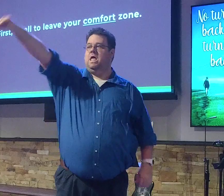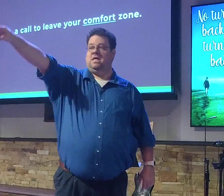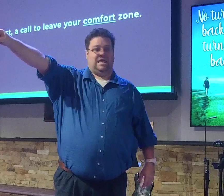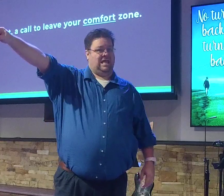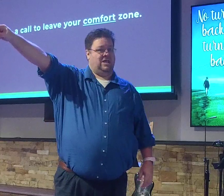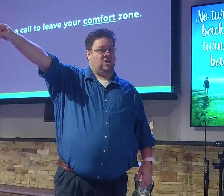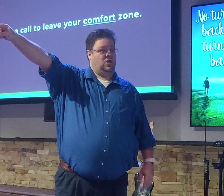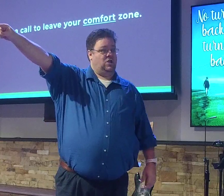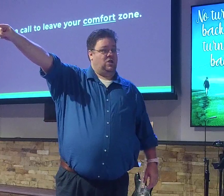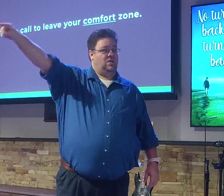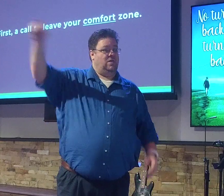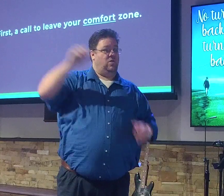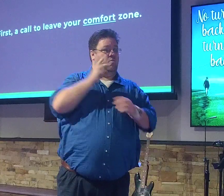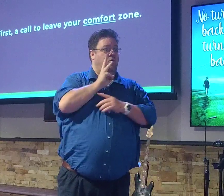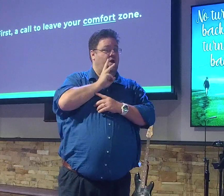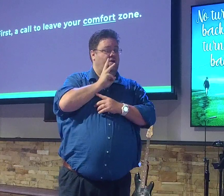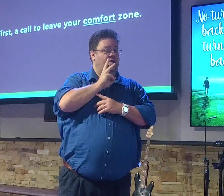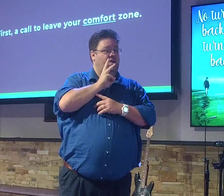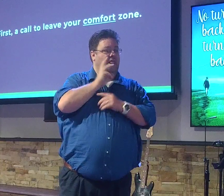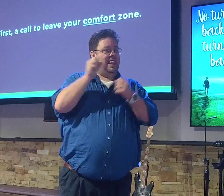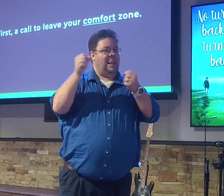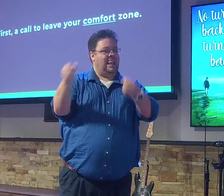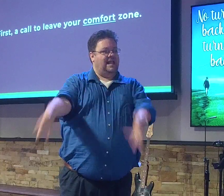And let down your nets for a drought.